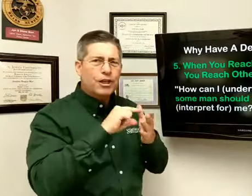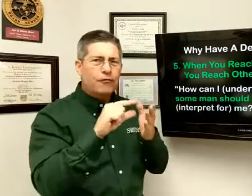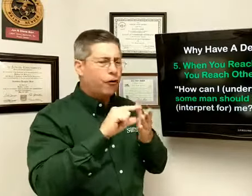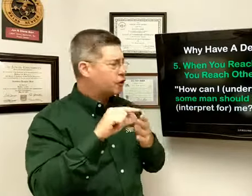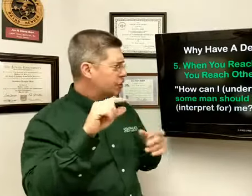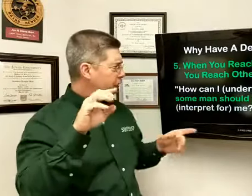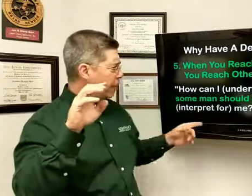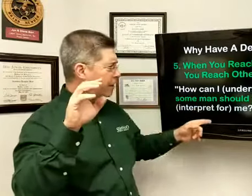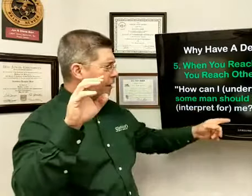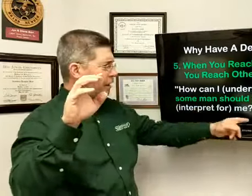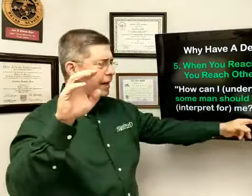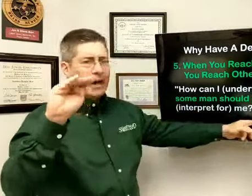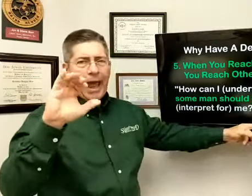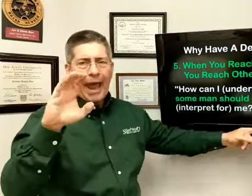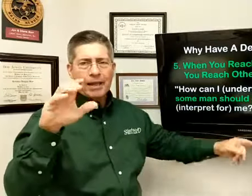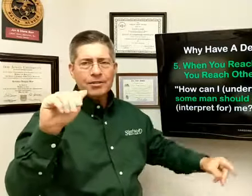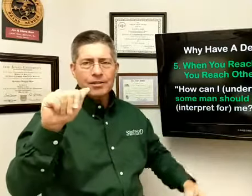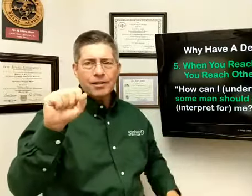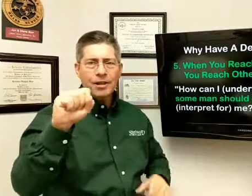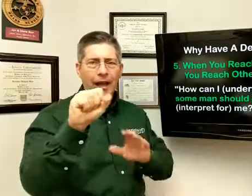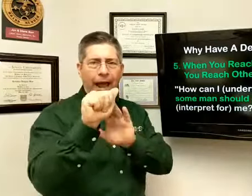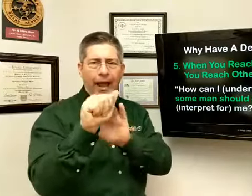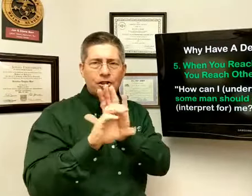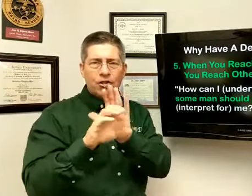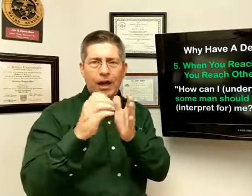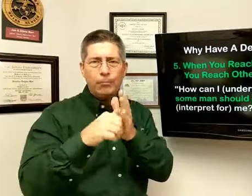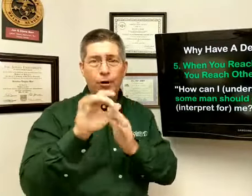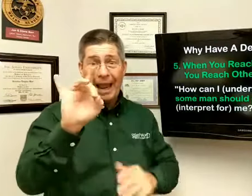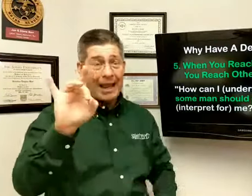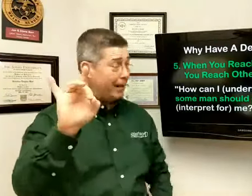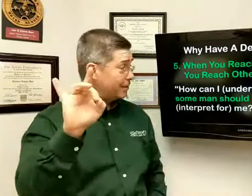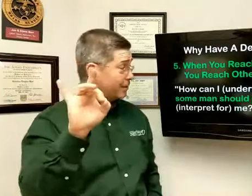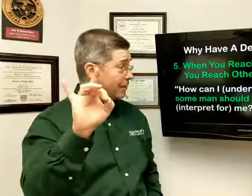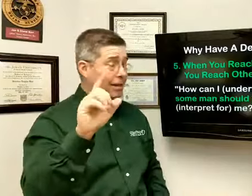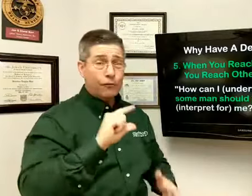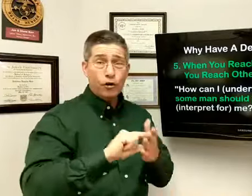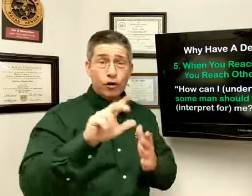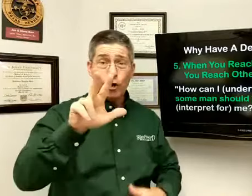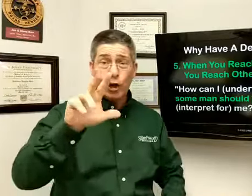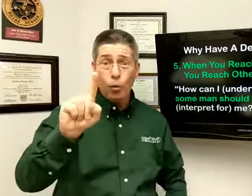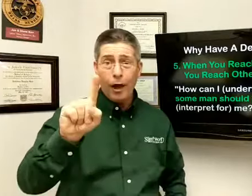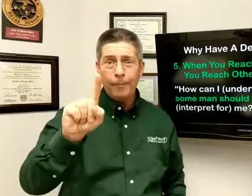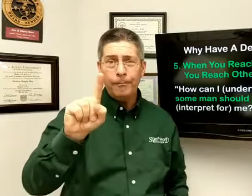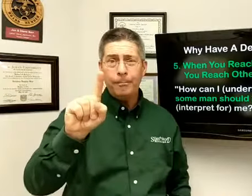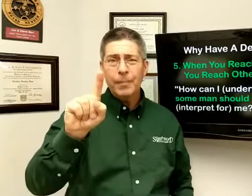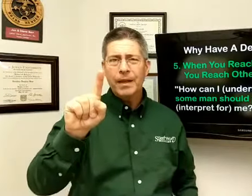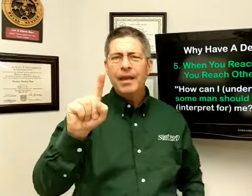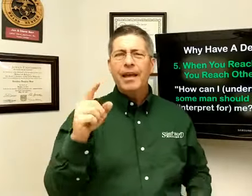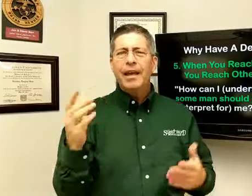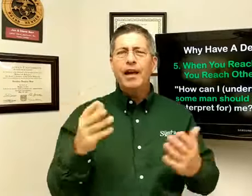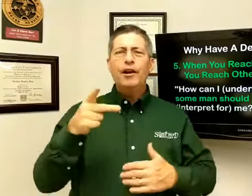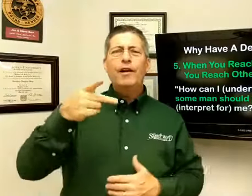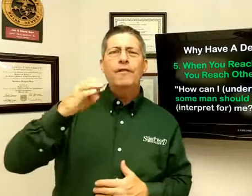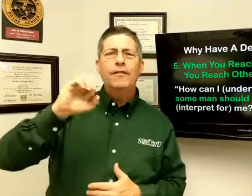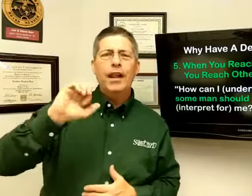verse in Acts chapter 8, verse 31. Here, Philip